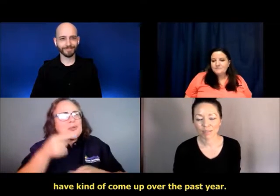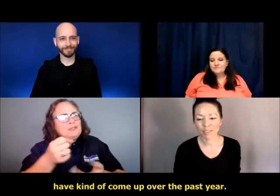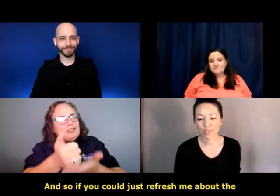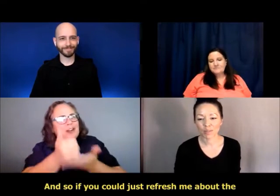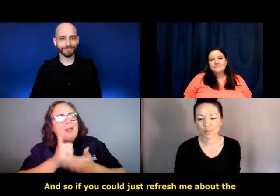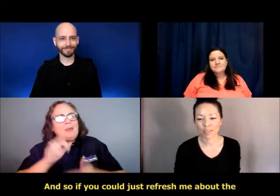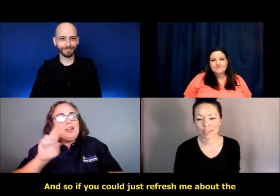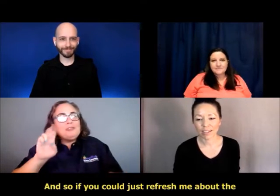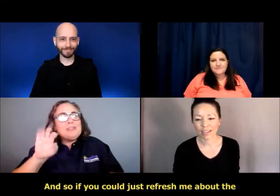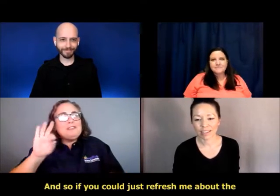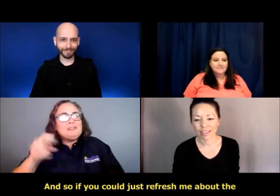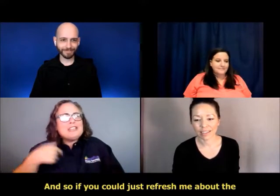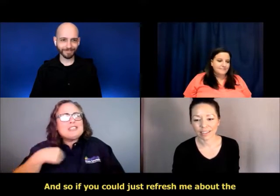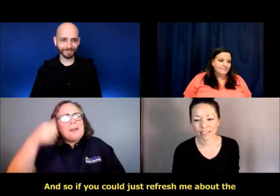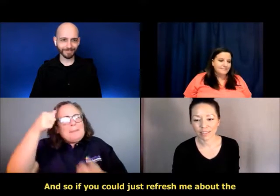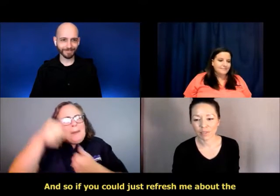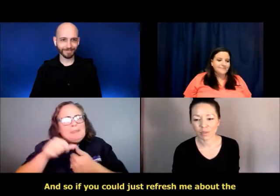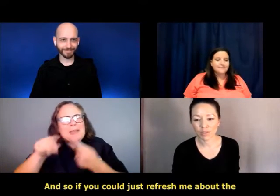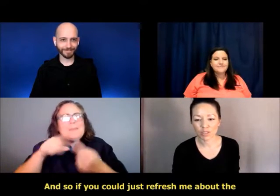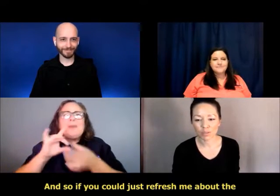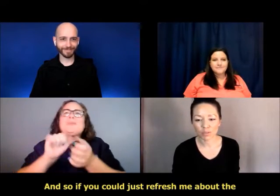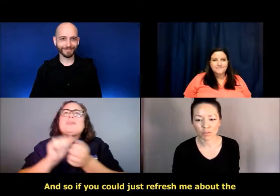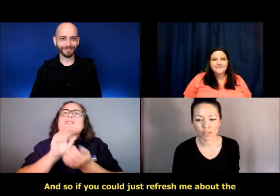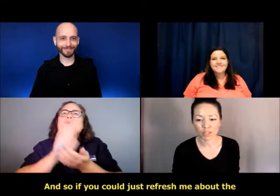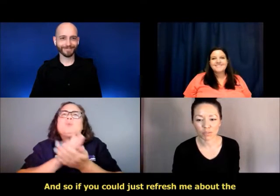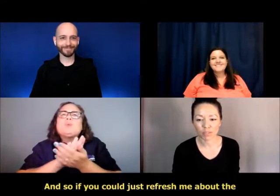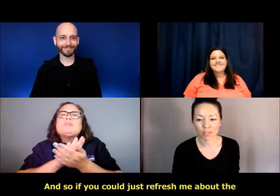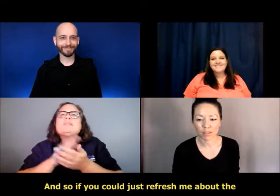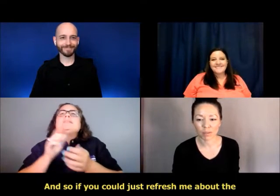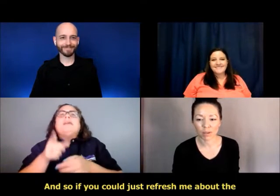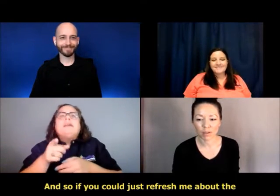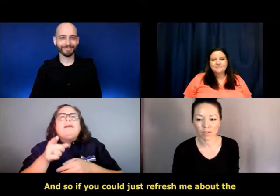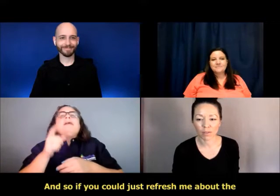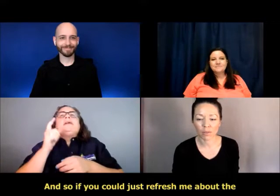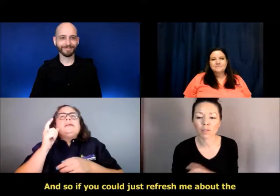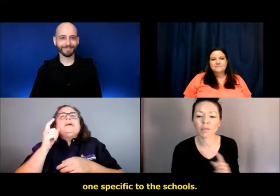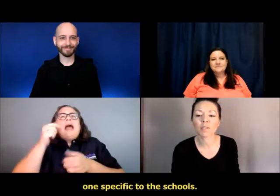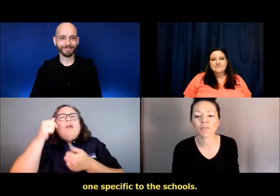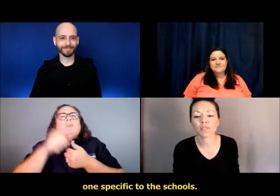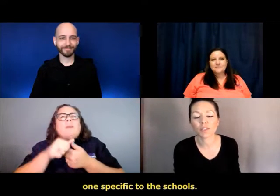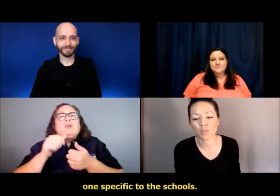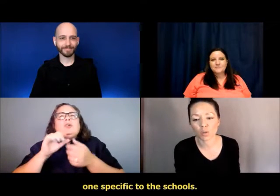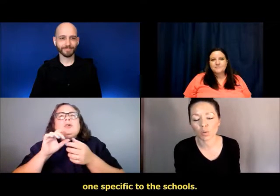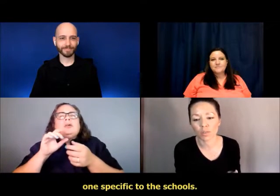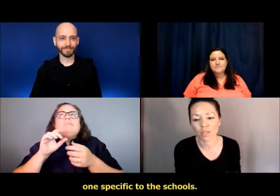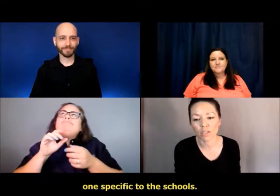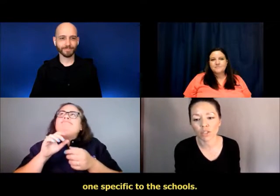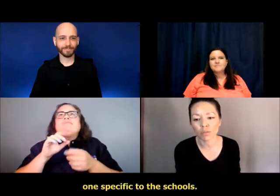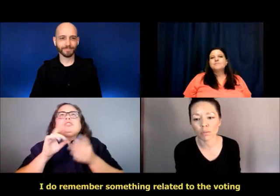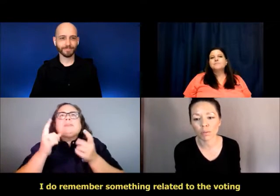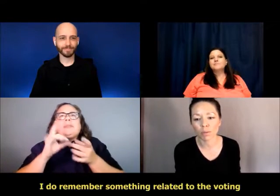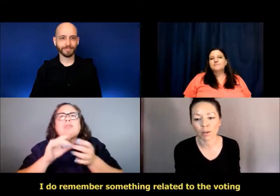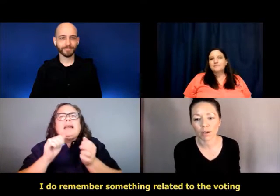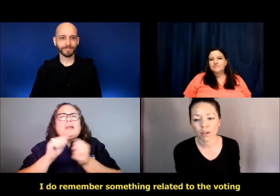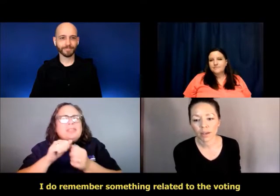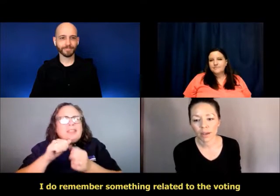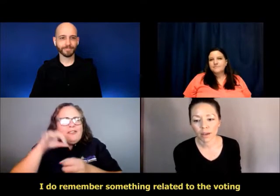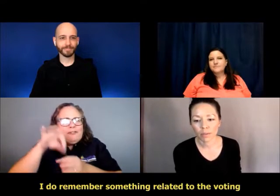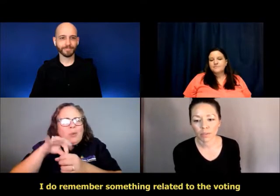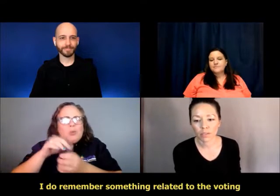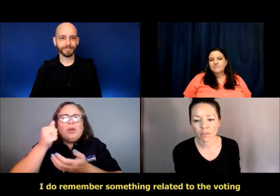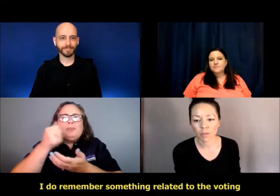Um, and so, uh, if you could just refresh me about the one specific to the schools, I do remember,